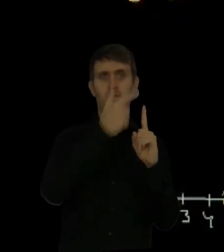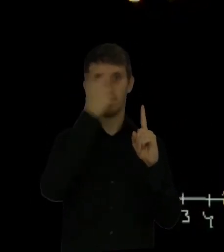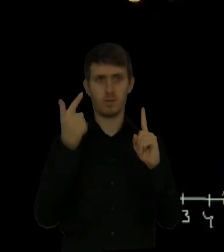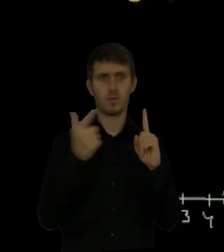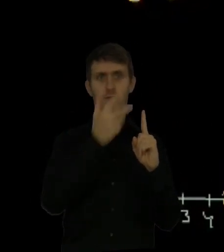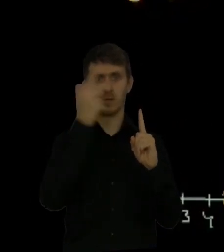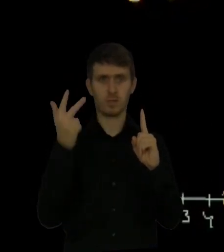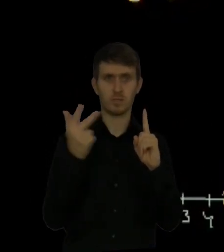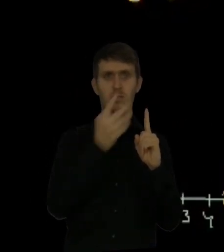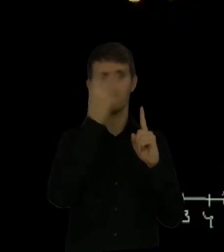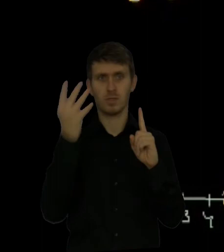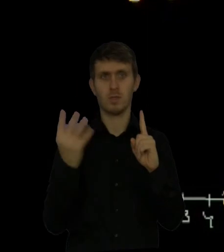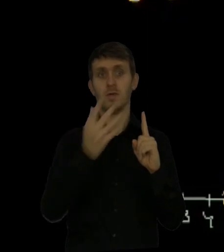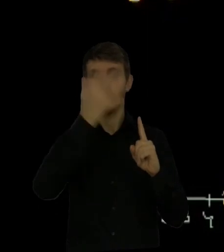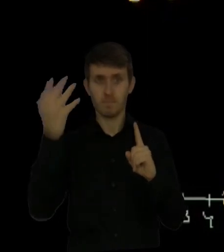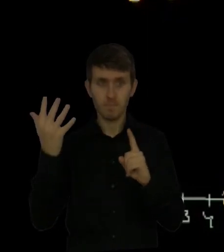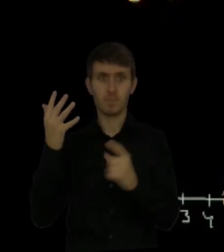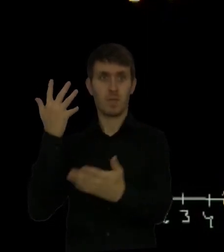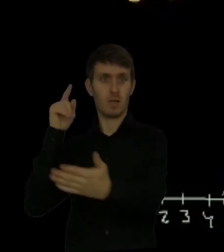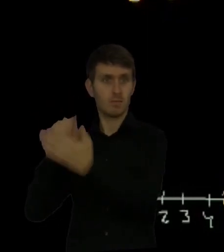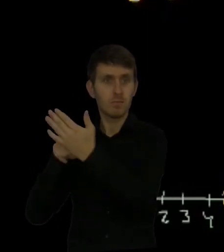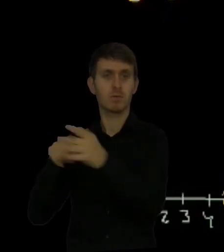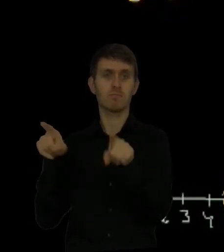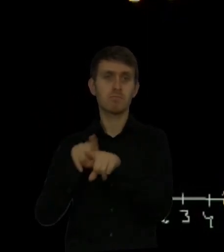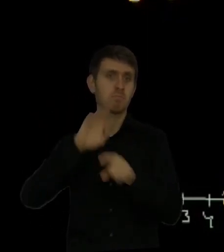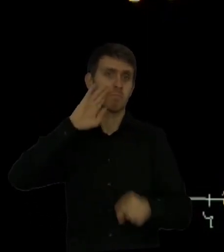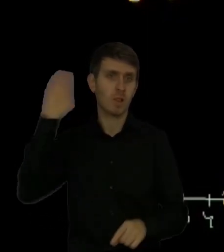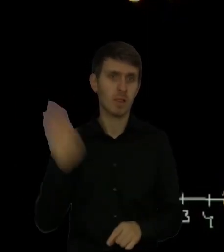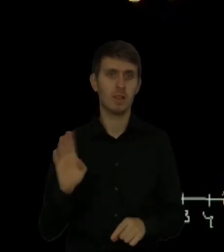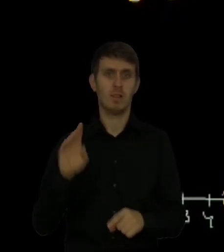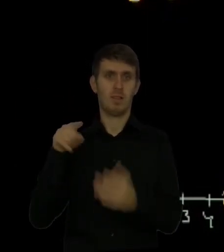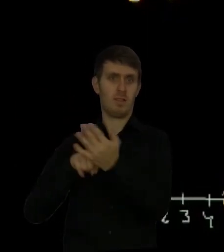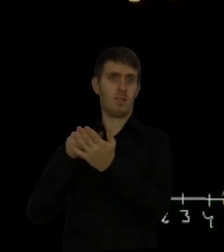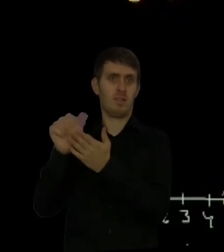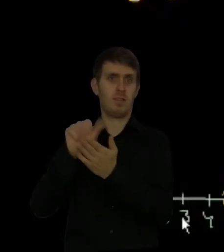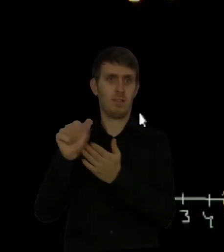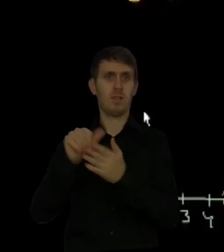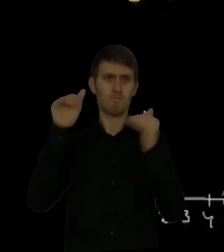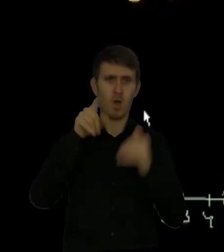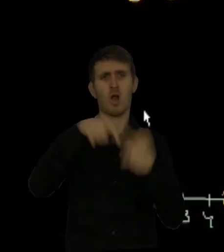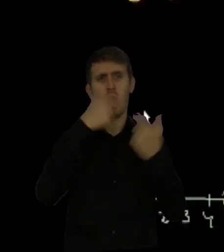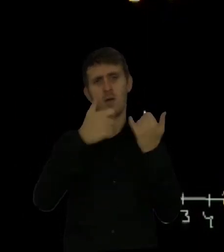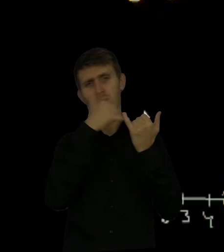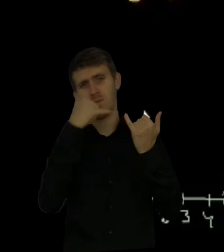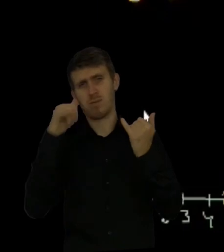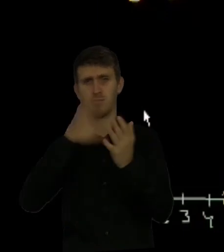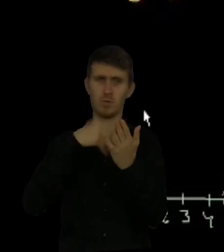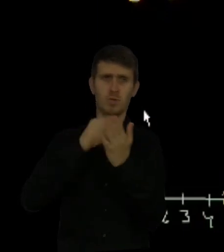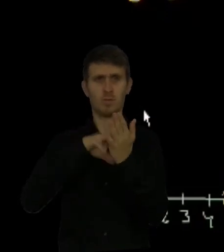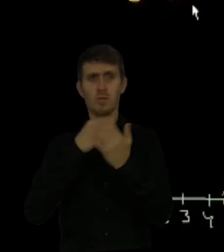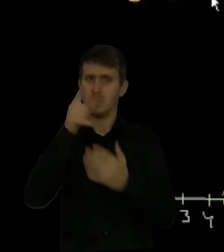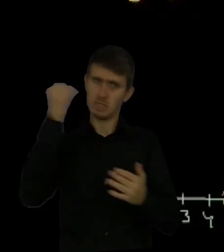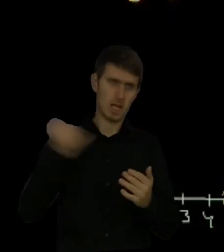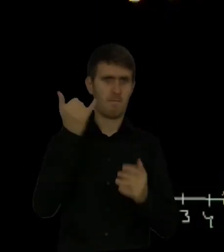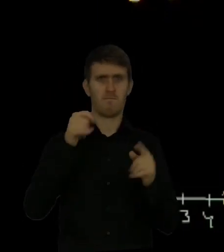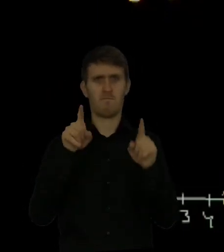1, 2, 3, 4, 5. Huh? We get to the same place. And I think you might want to try this on a bunch of